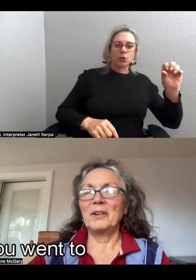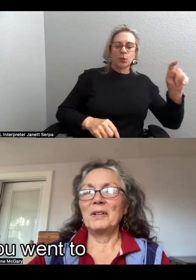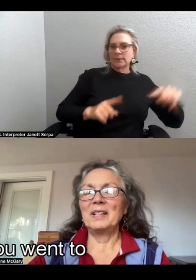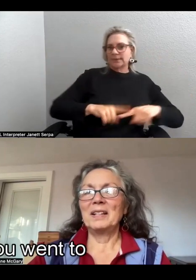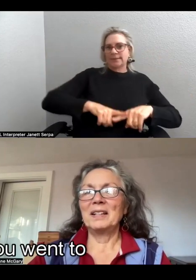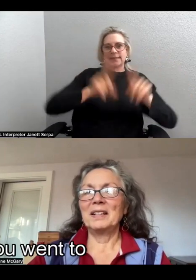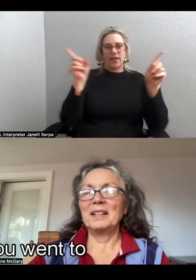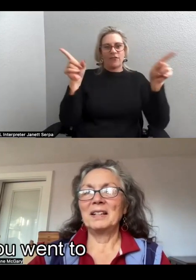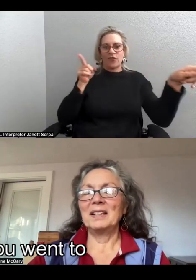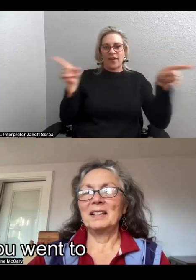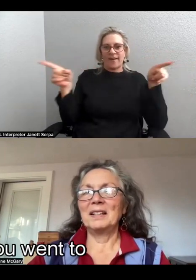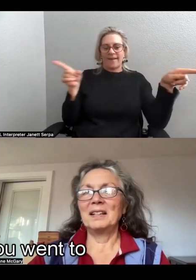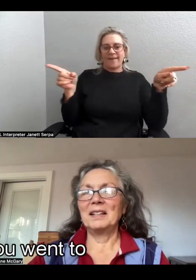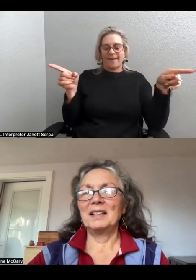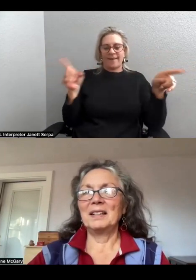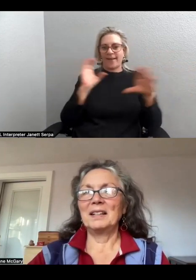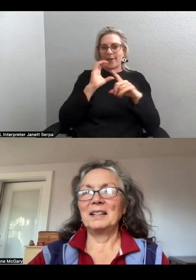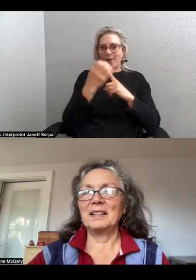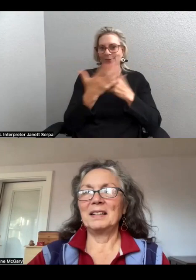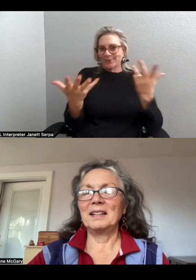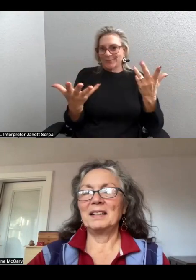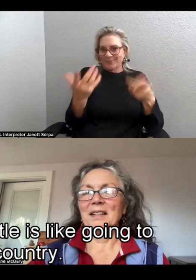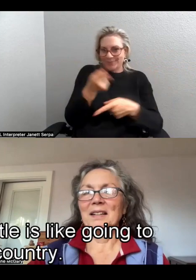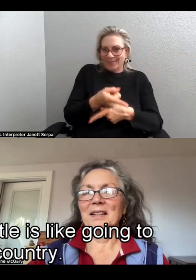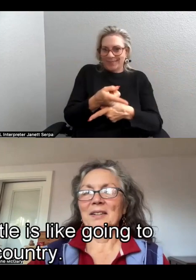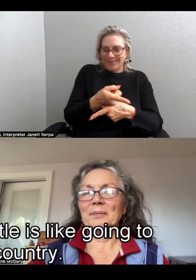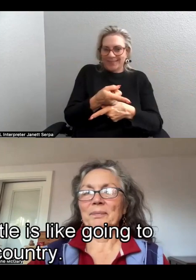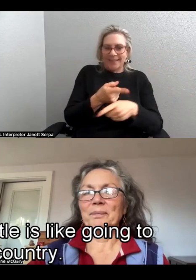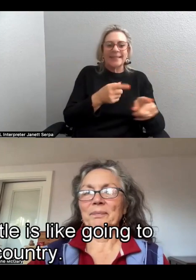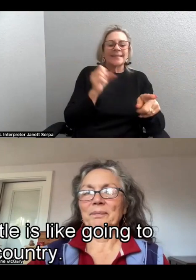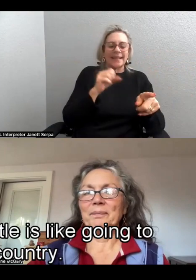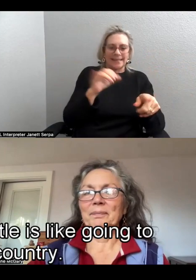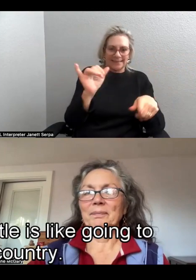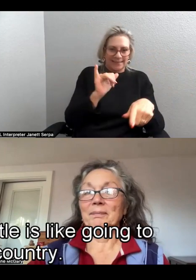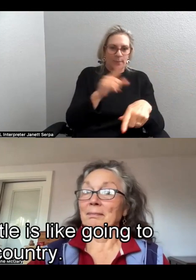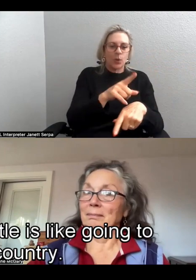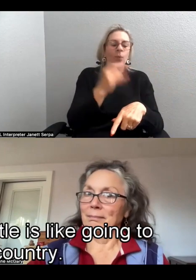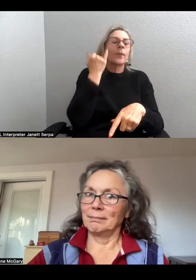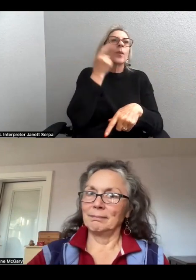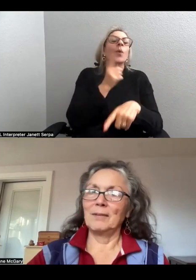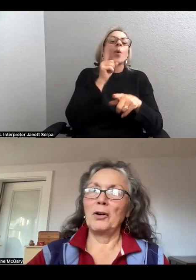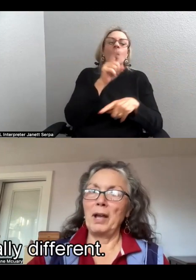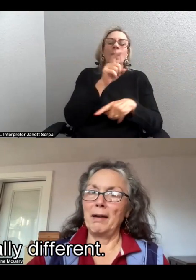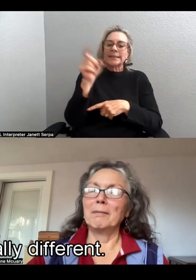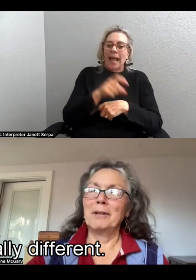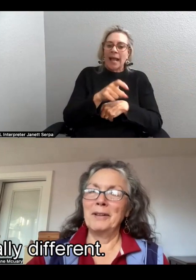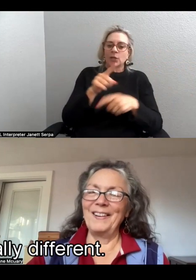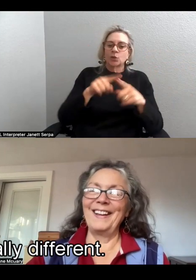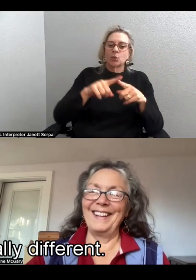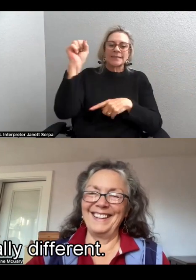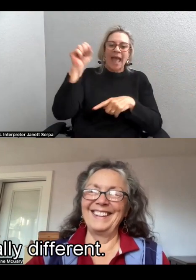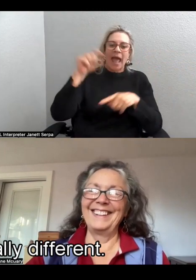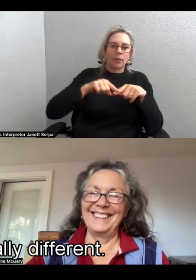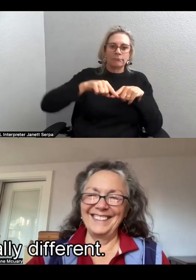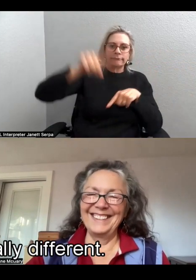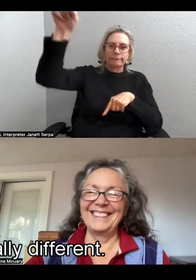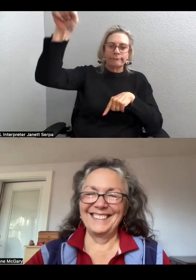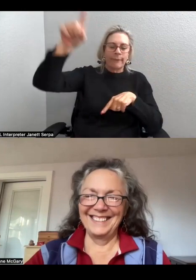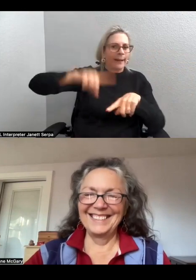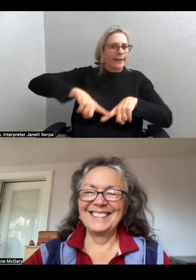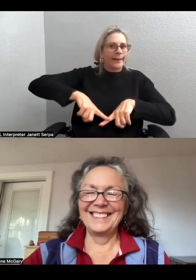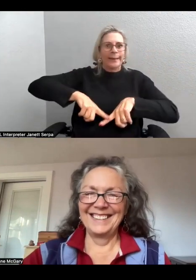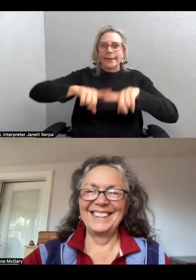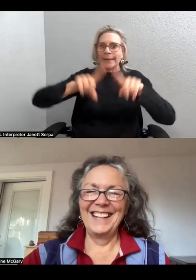It's like if you went to from Texas to Seattle, it's like going to another country. Oh, yeah. Really different. Yeah.